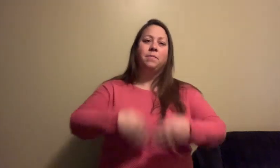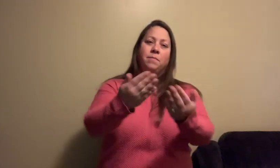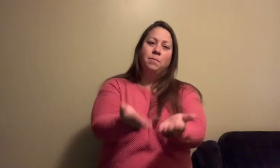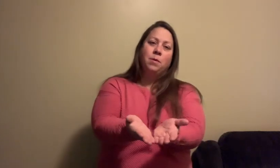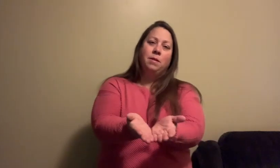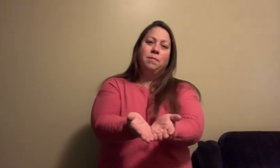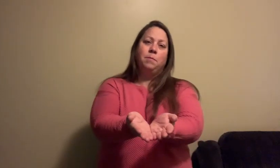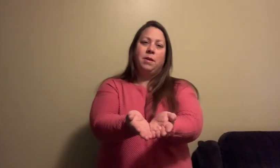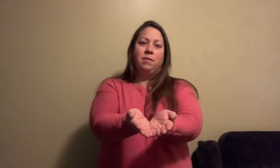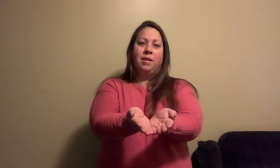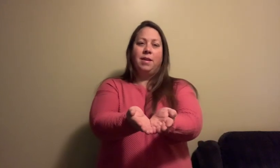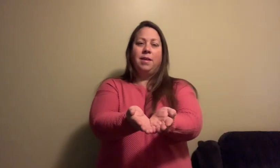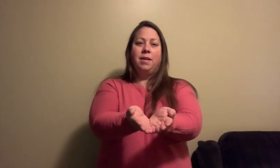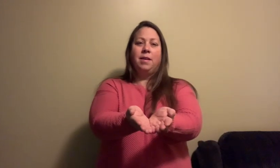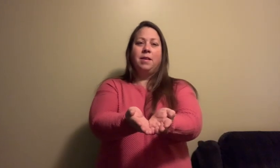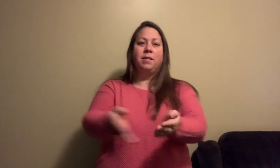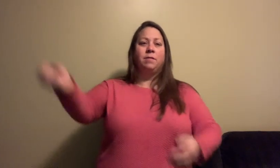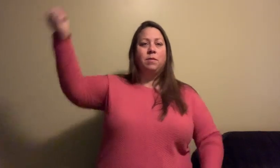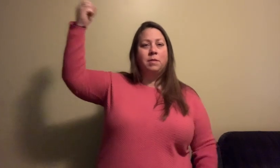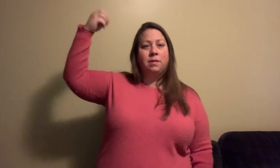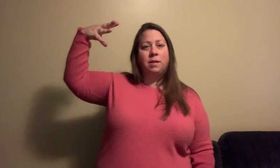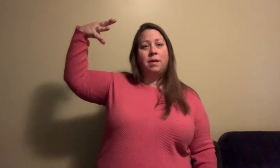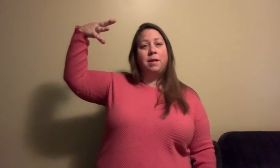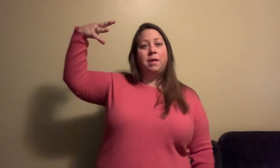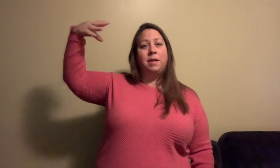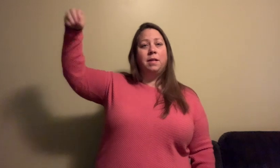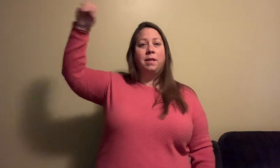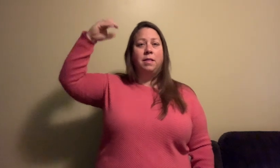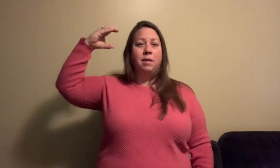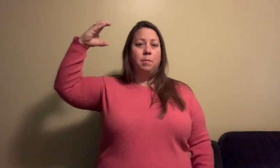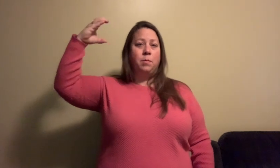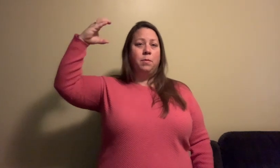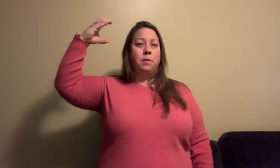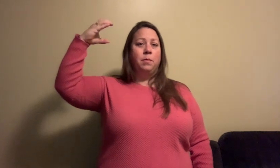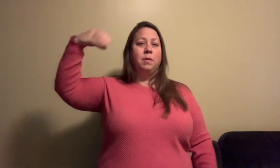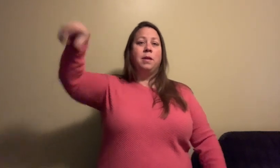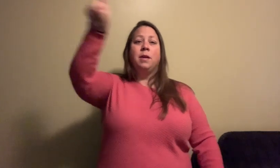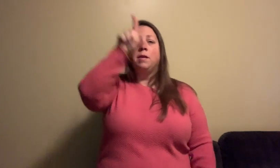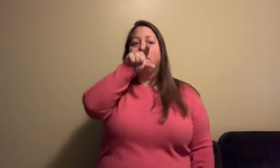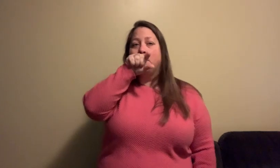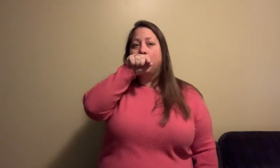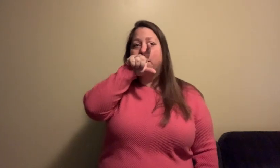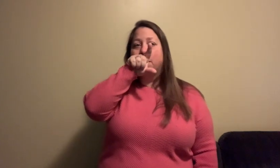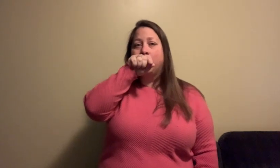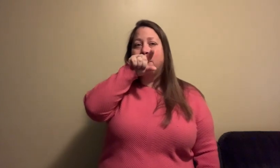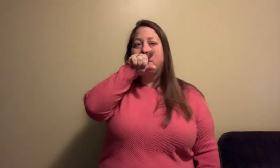One pair of hands made the sun and the moon Every bird,